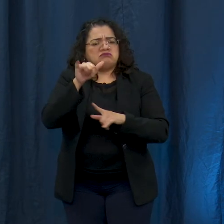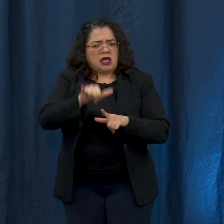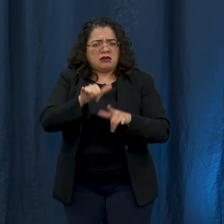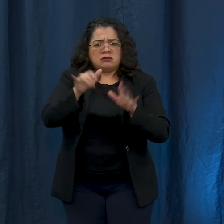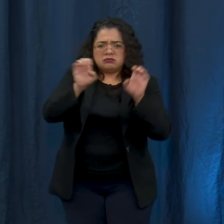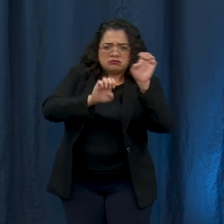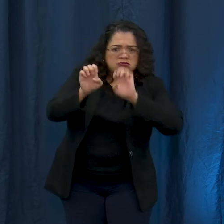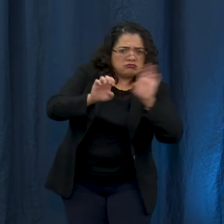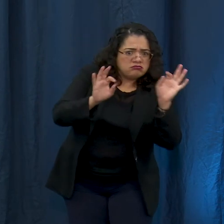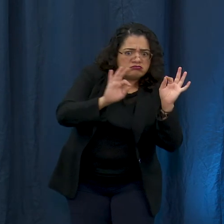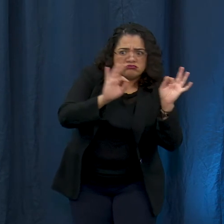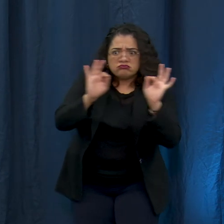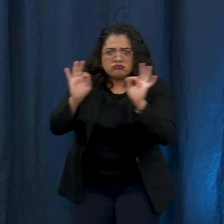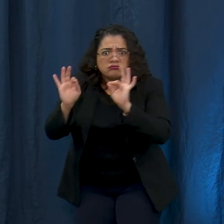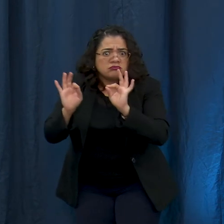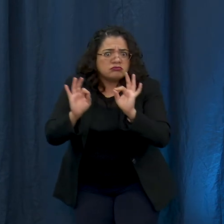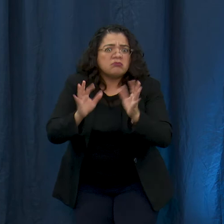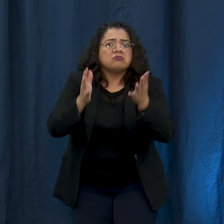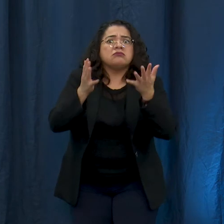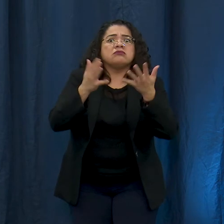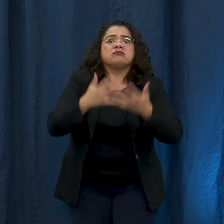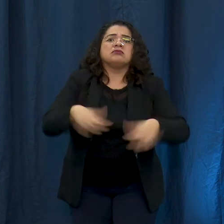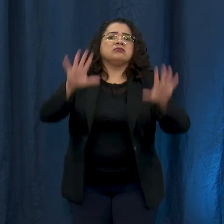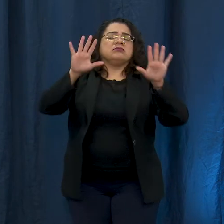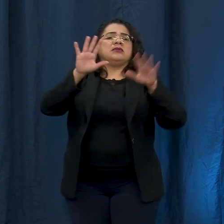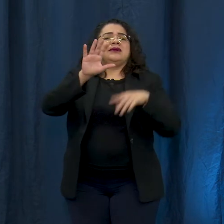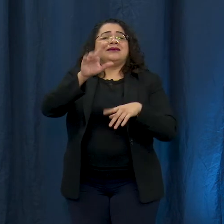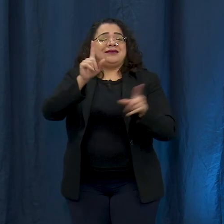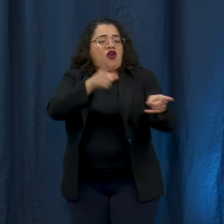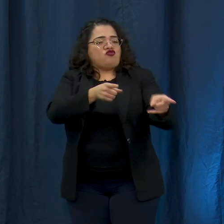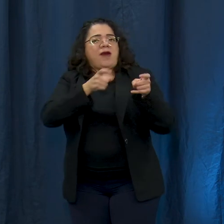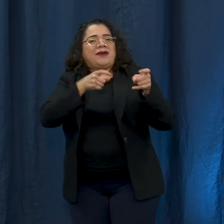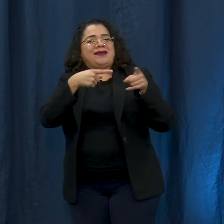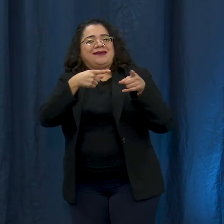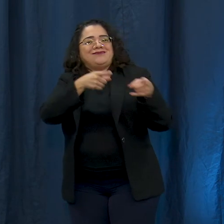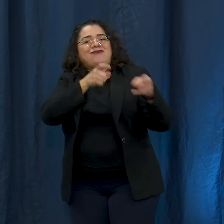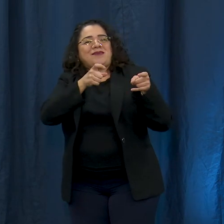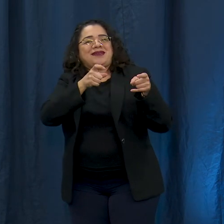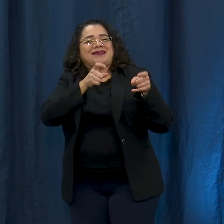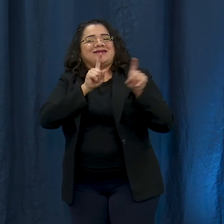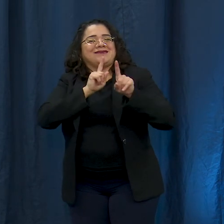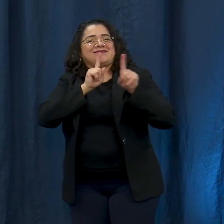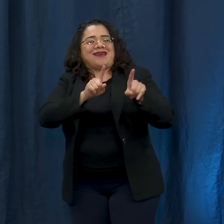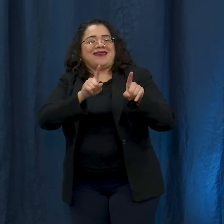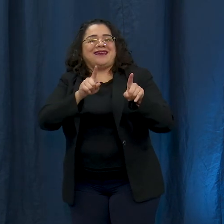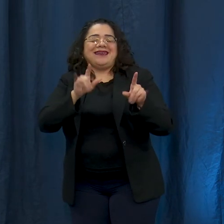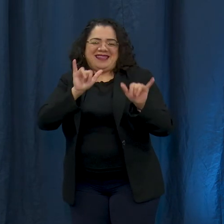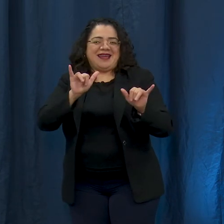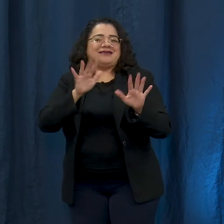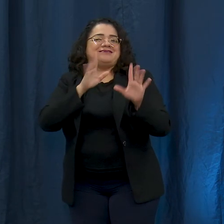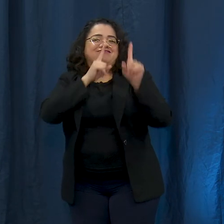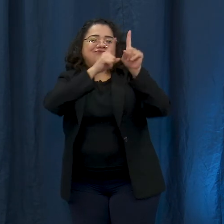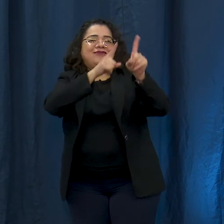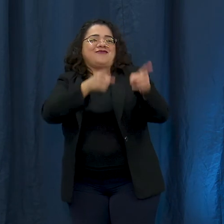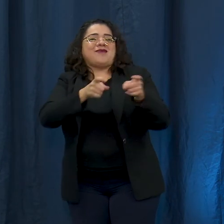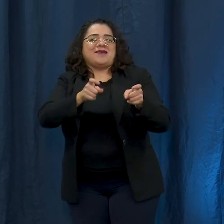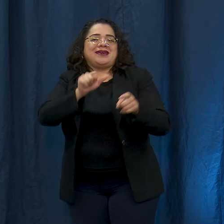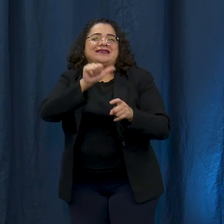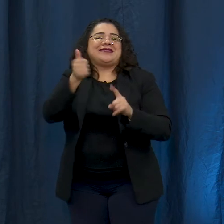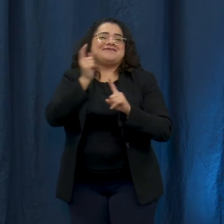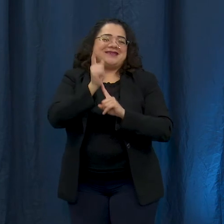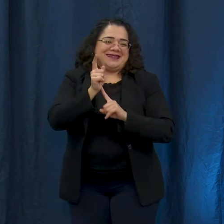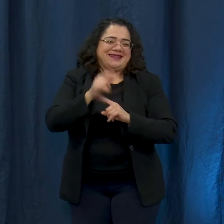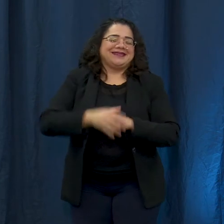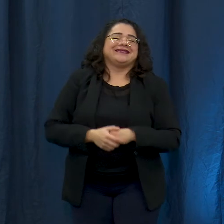staying true to our rapid, you know, we said we would do rapid and that's what we're doing and we're